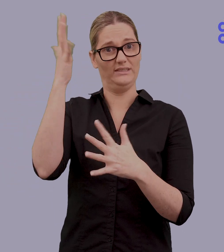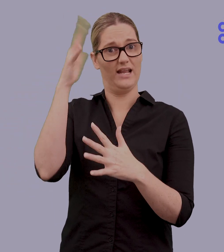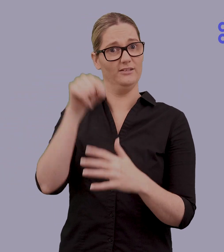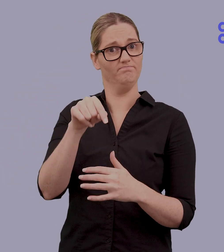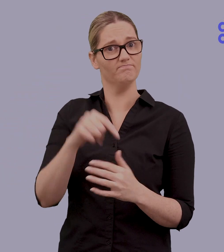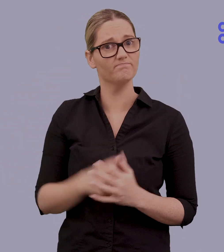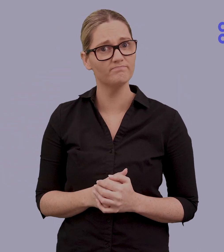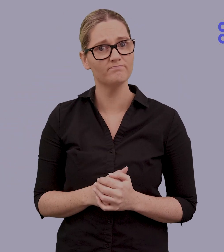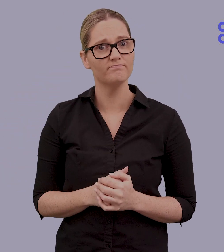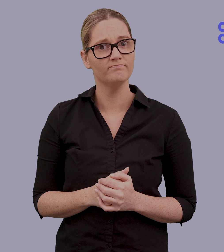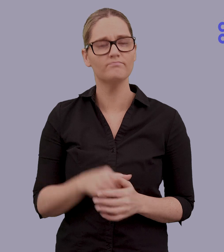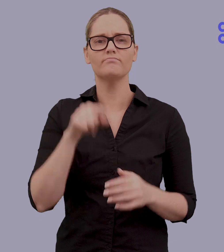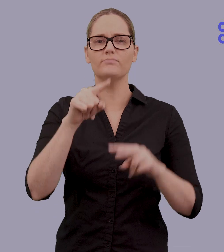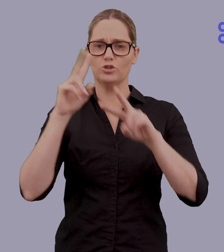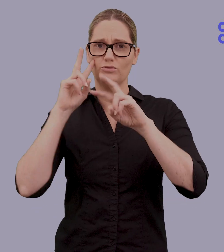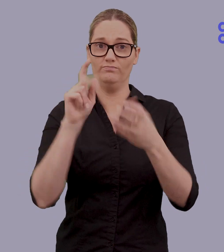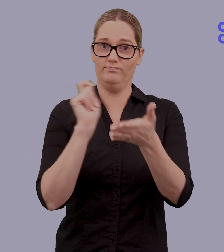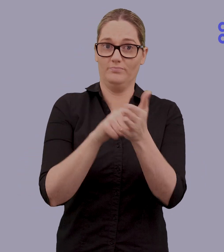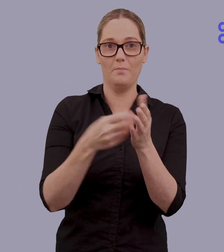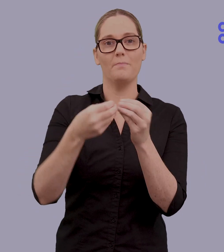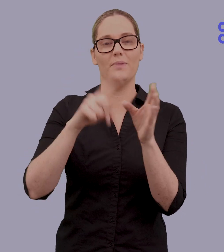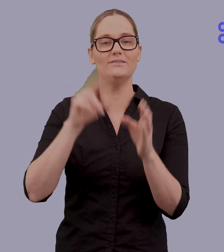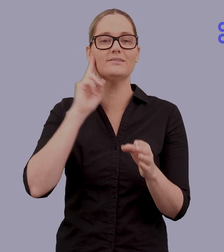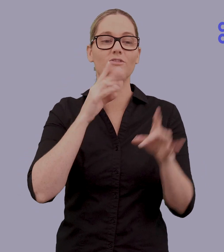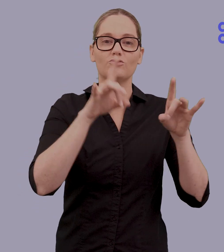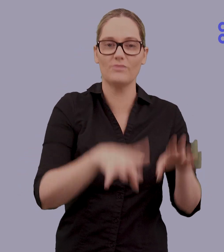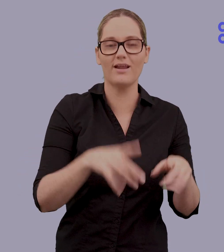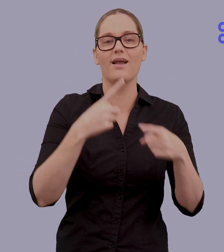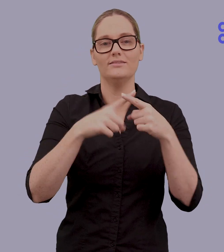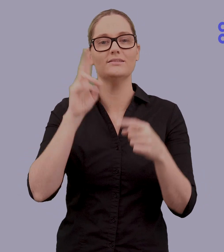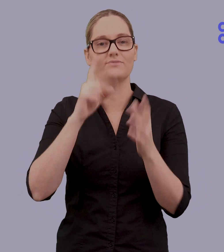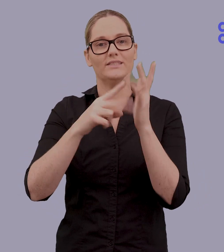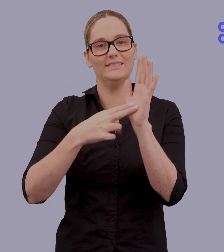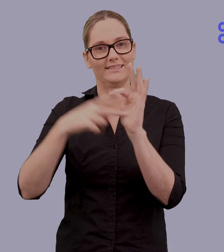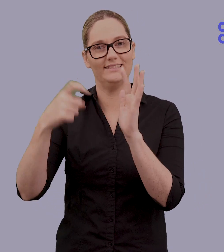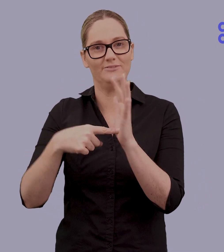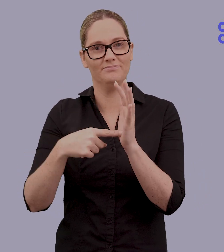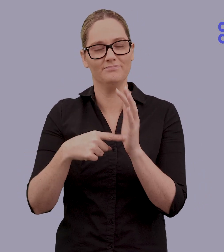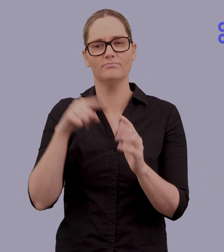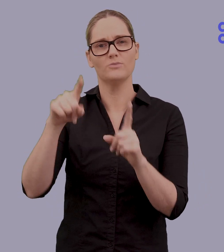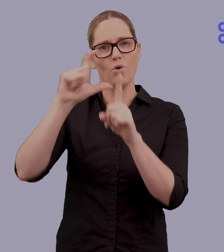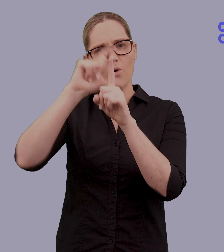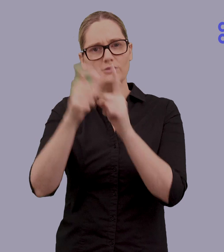The research, commissioned by Deaf Australia and Deaf Connect, a culturally affirming way forward,